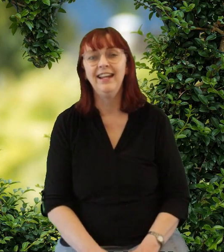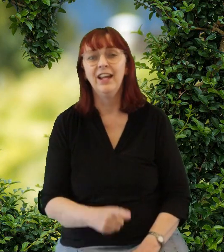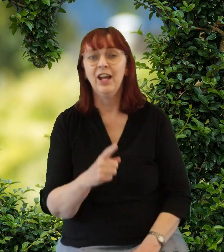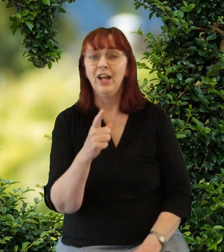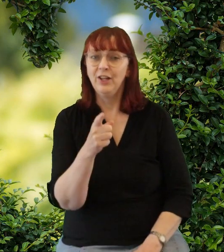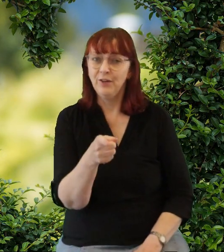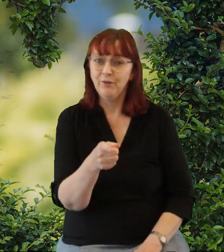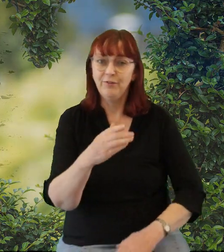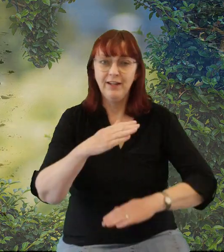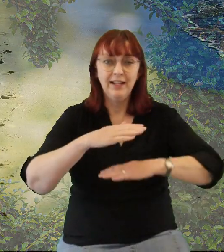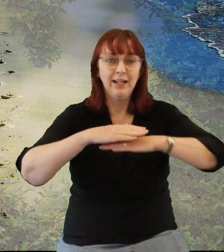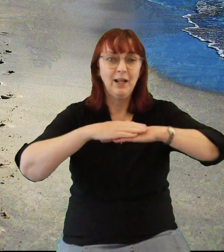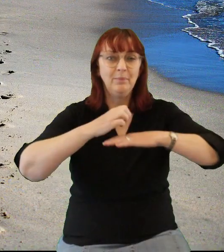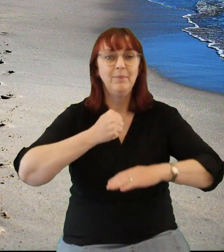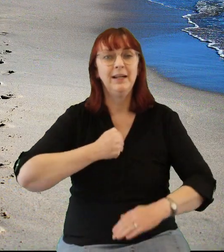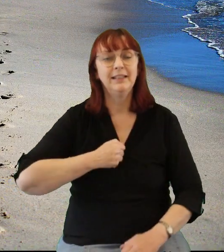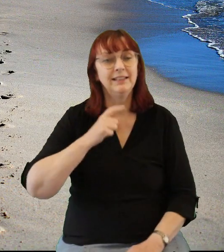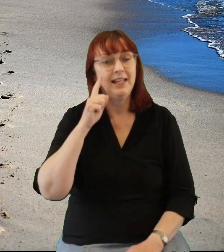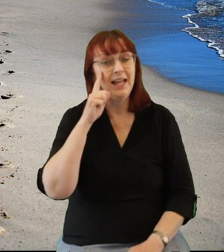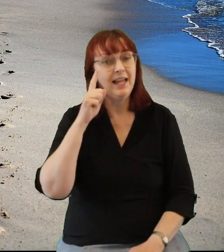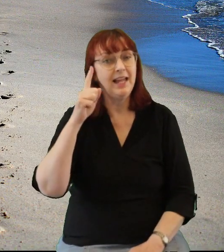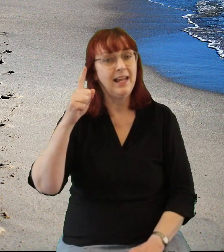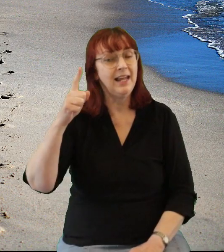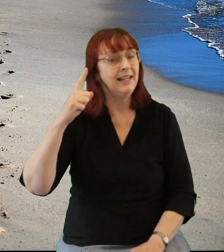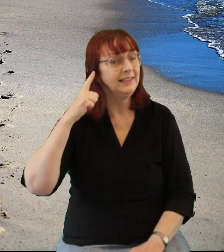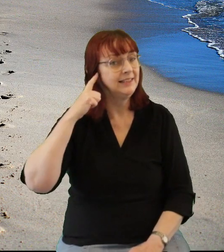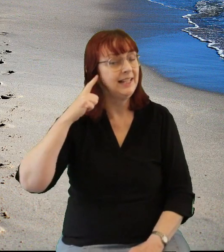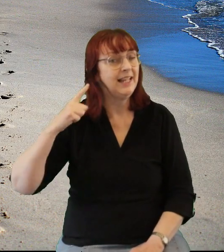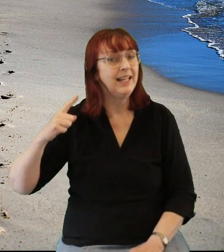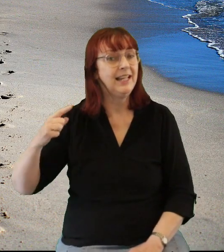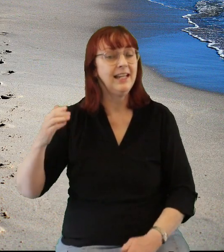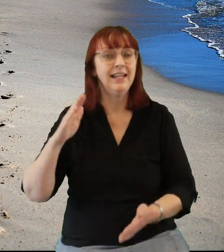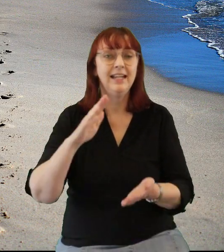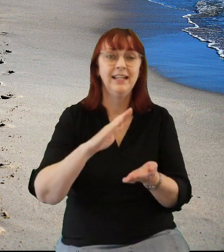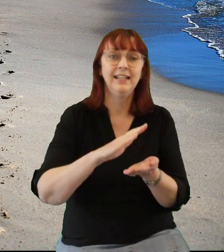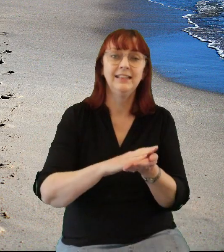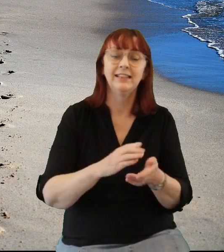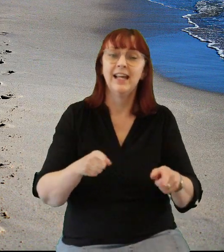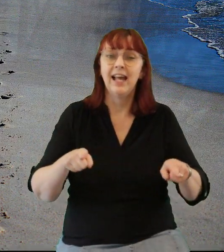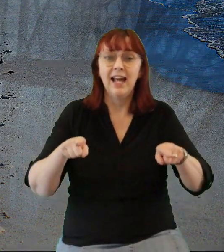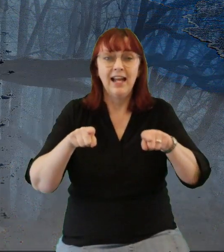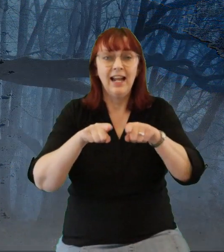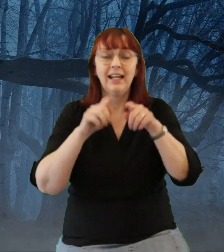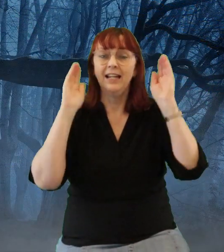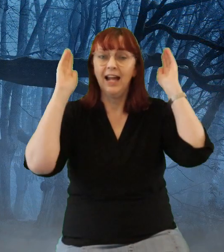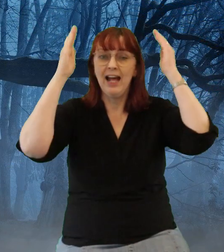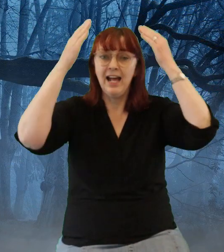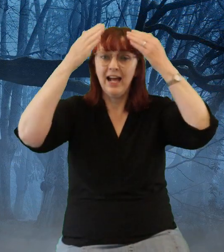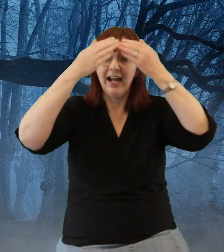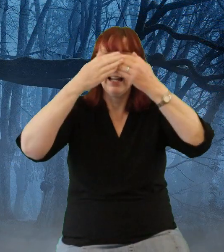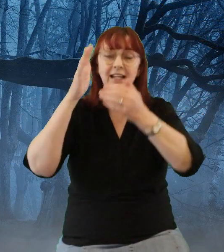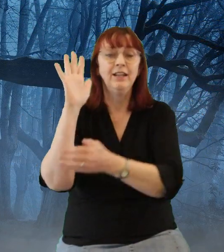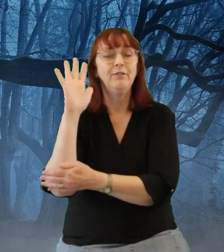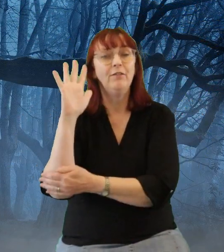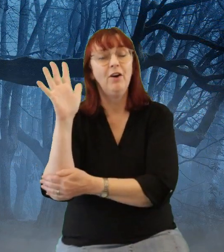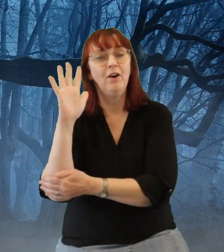You fill up my senses like a night in a